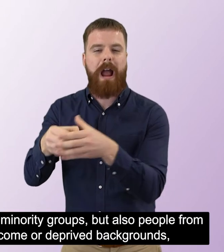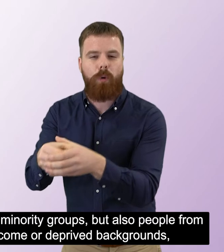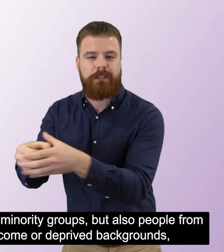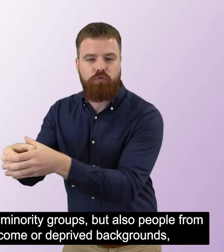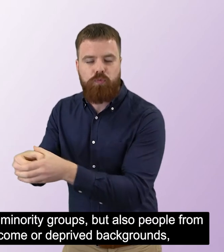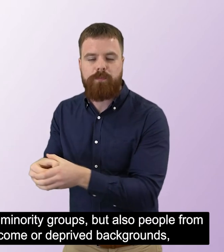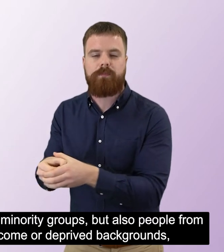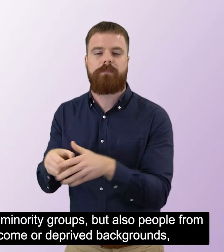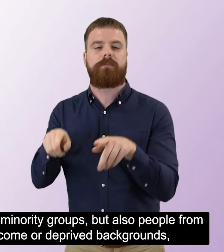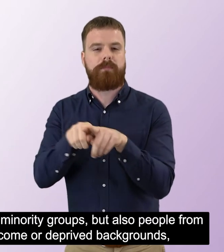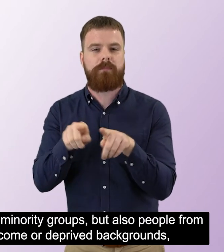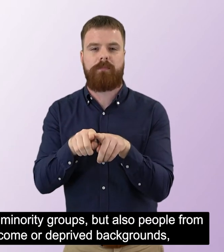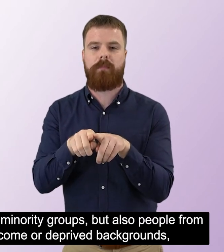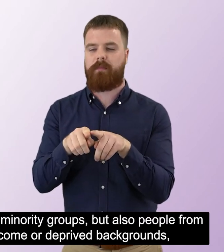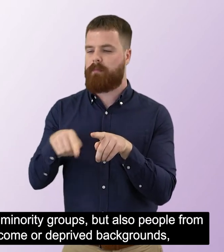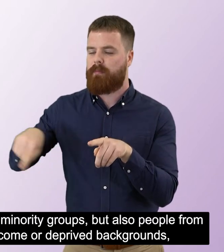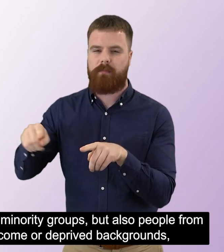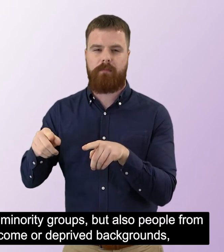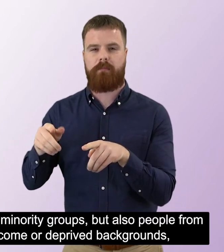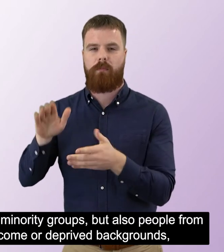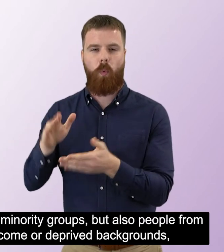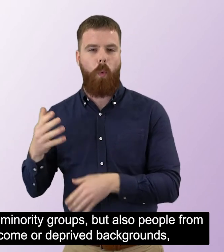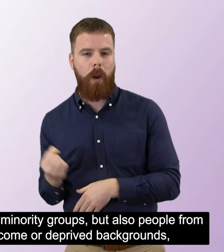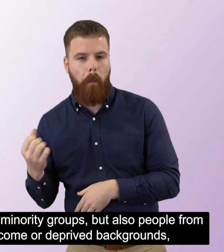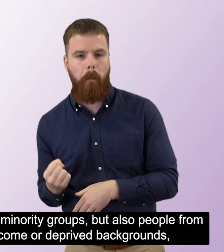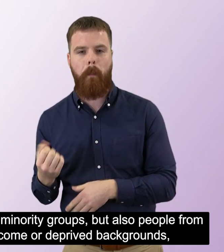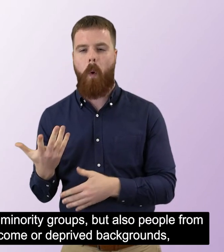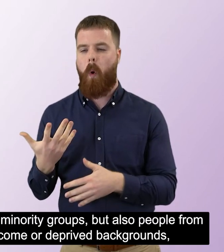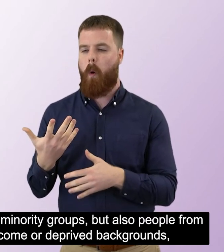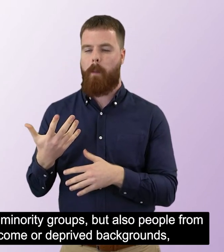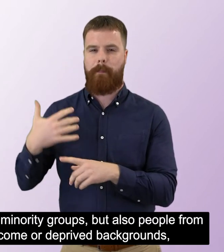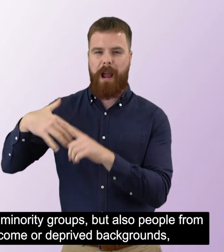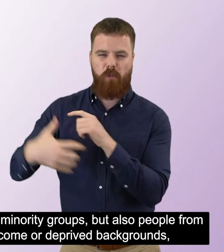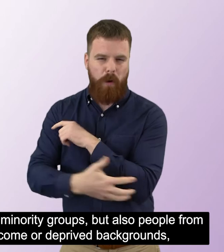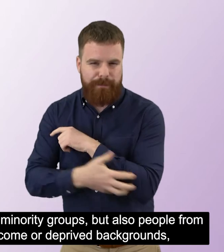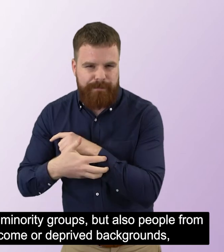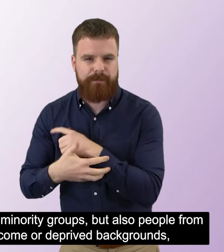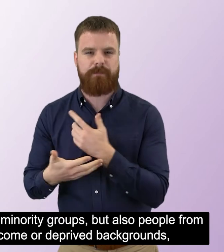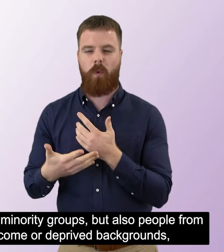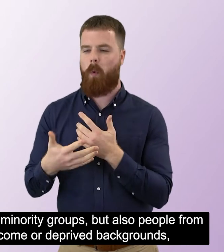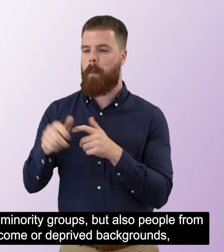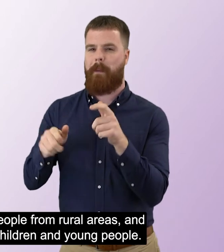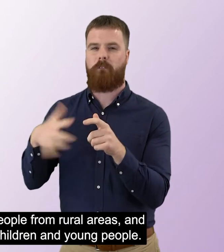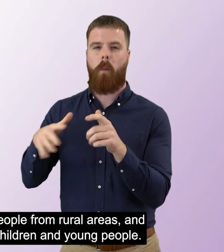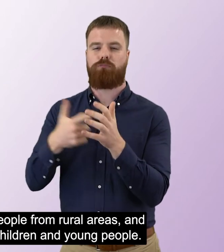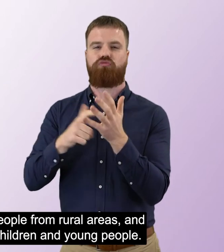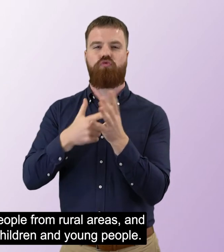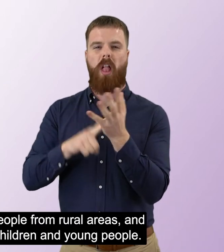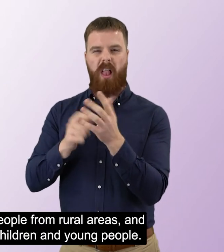but also people from low income or deprived backgrounds, people from rural areas and children and young people.